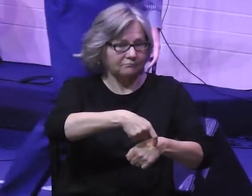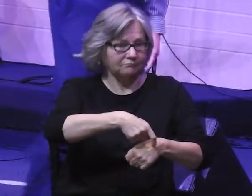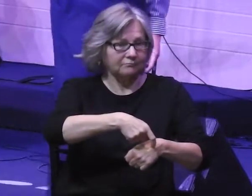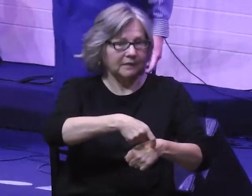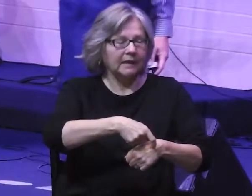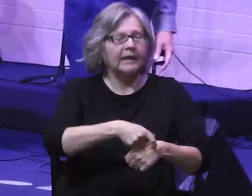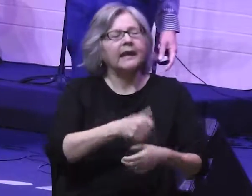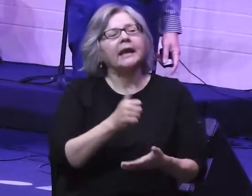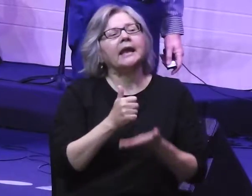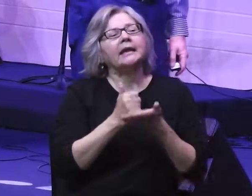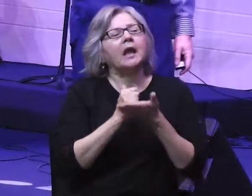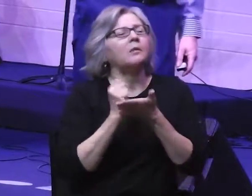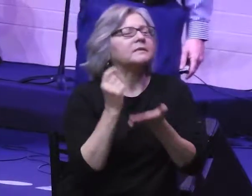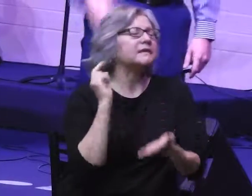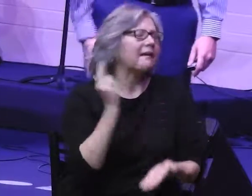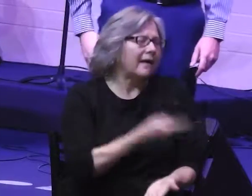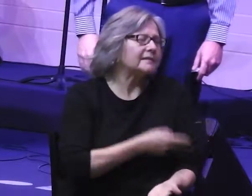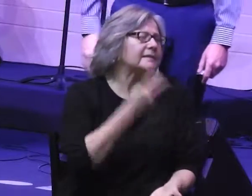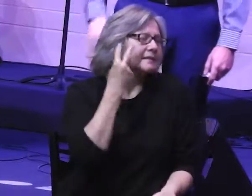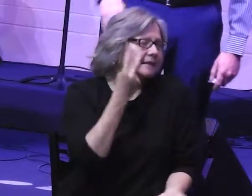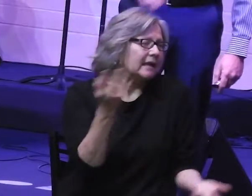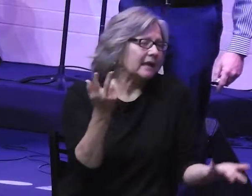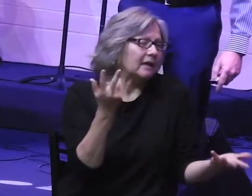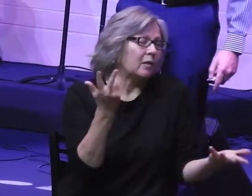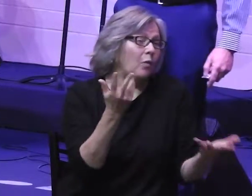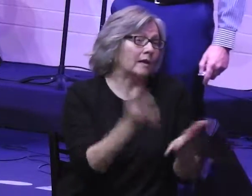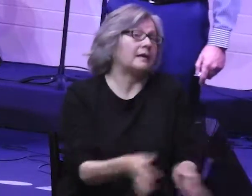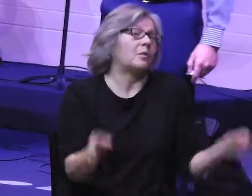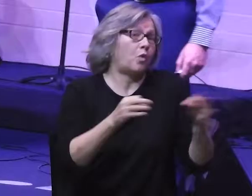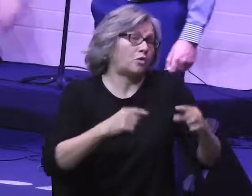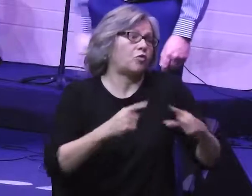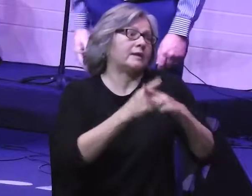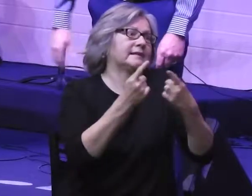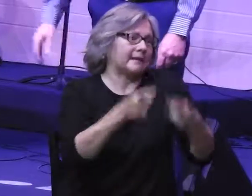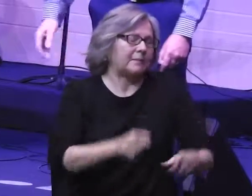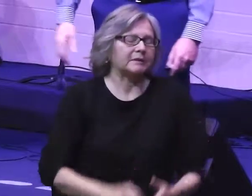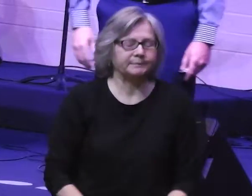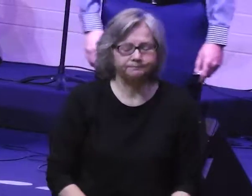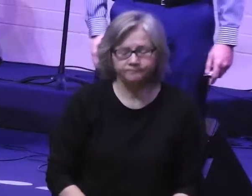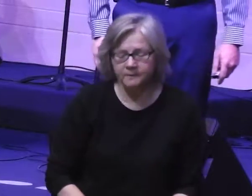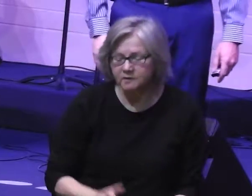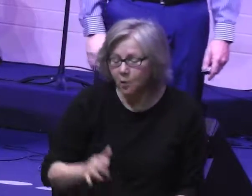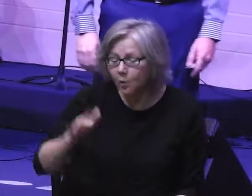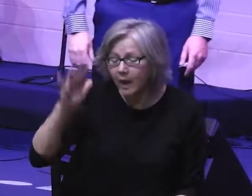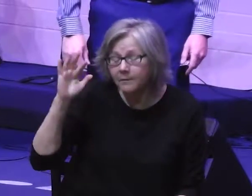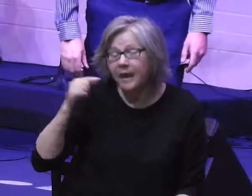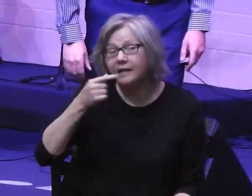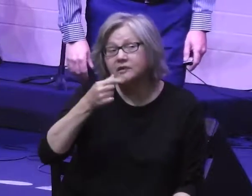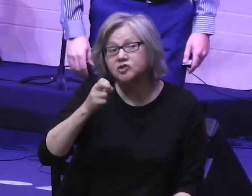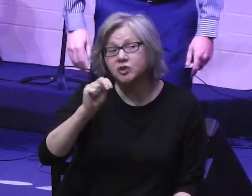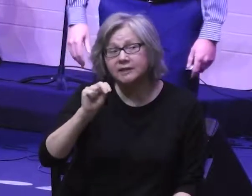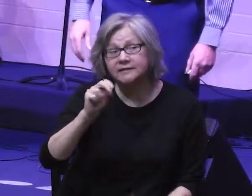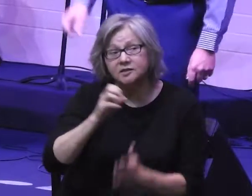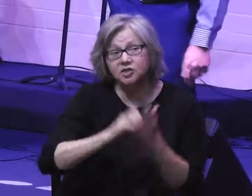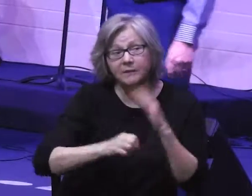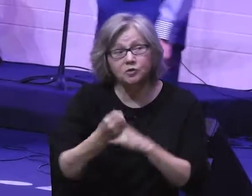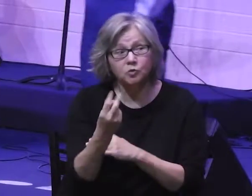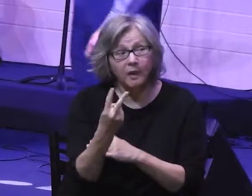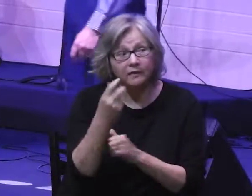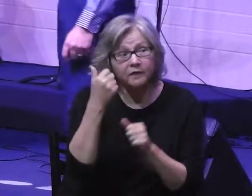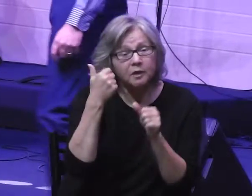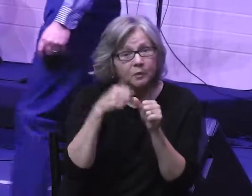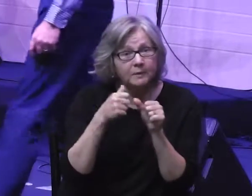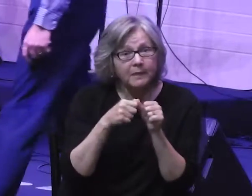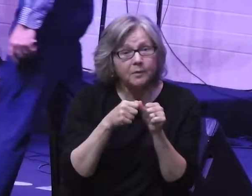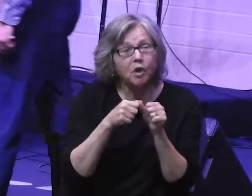us see what a major crisis this was. So way back in Genesis chapter 12, you may remember